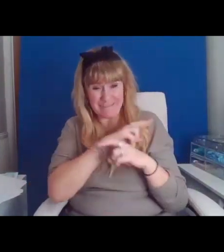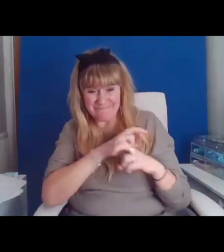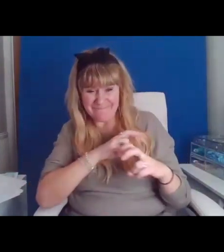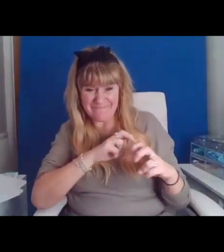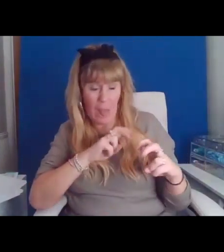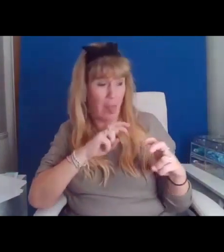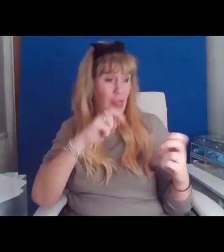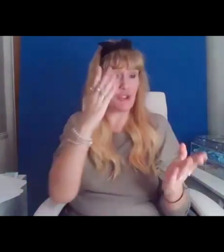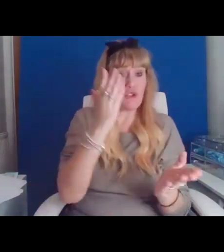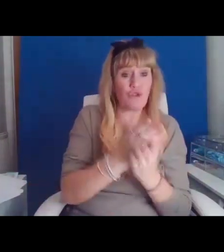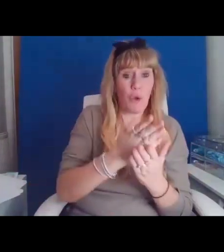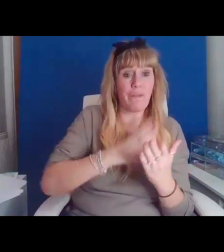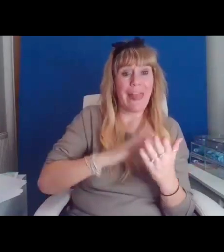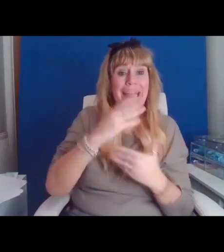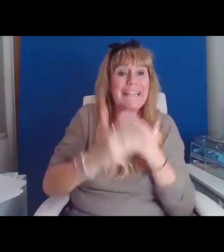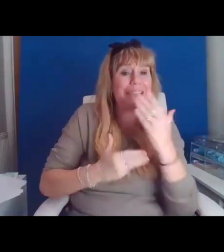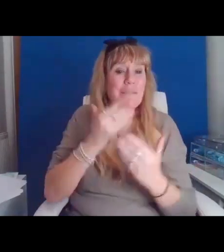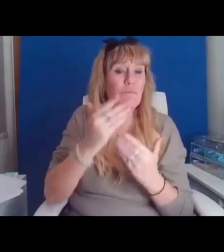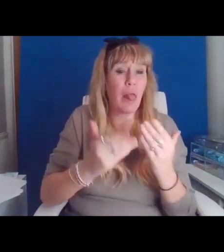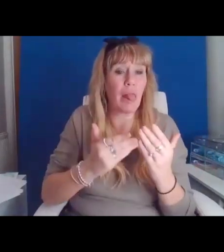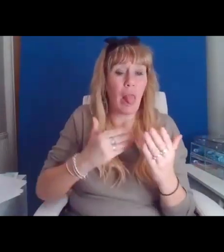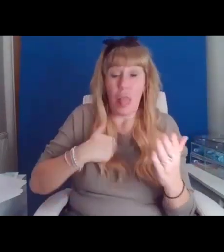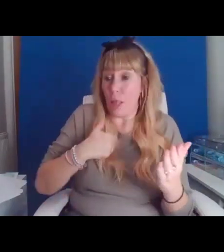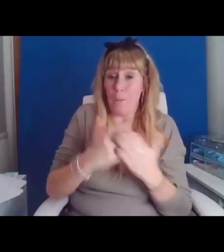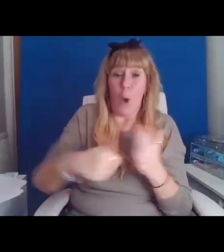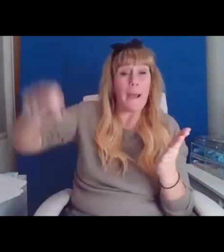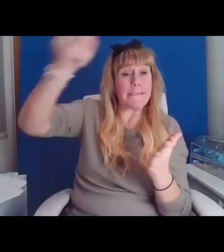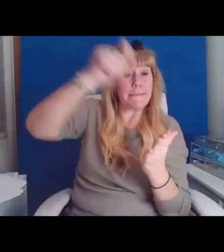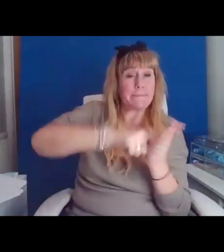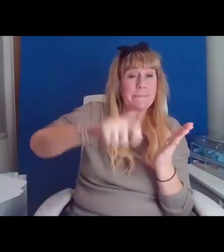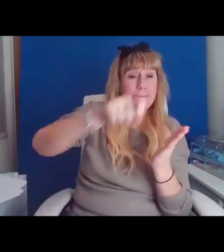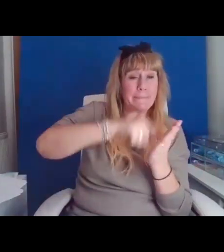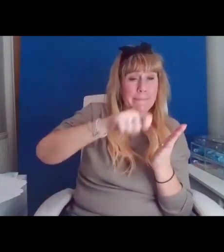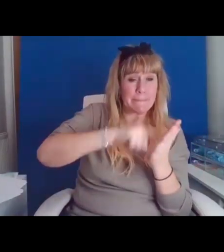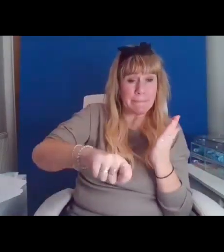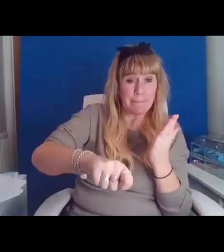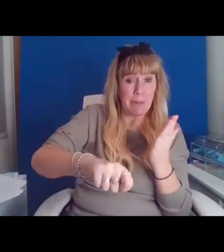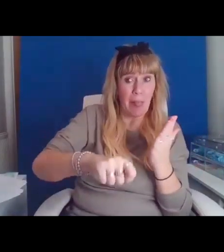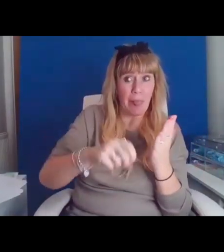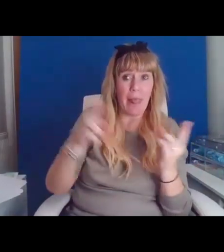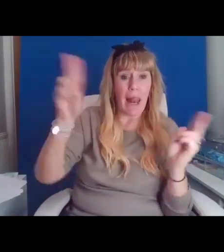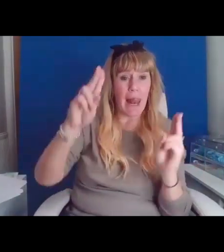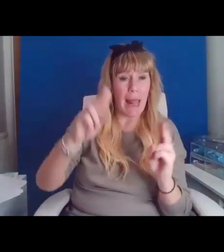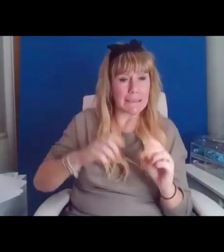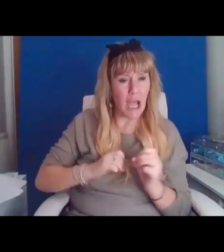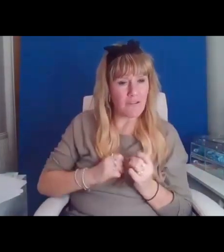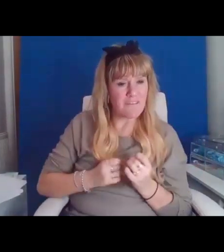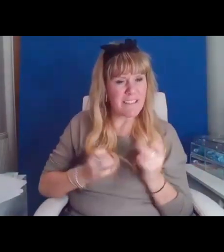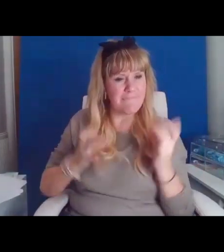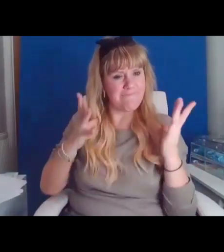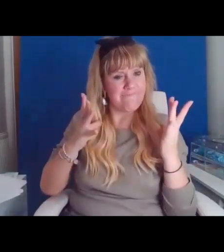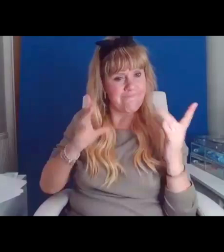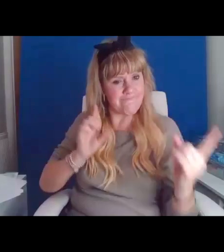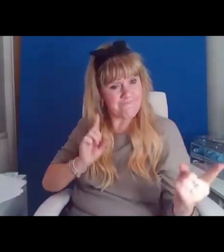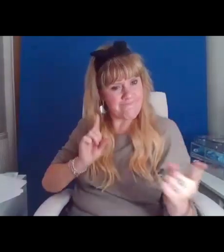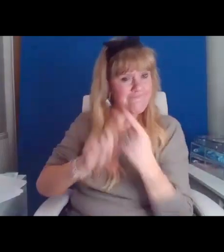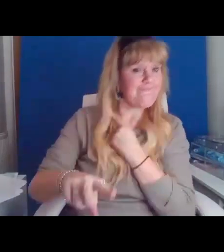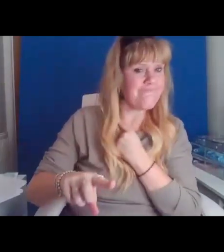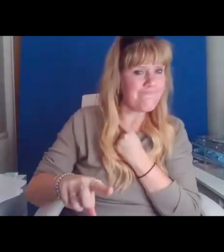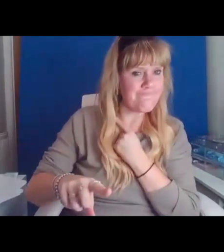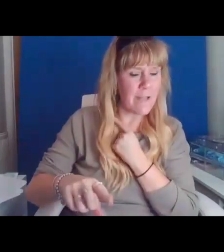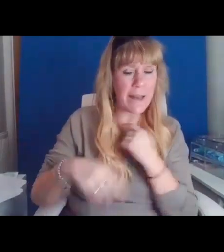scribe, the less I relive, react, am held back. Now remember, respond,